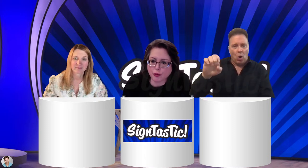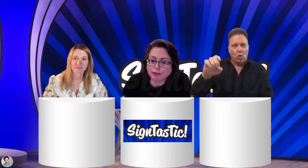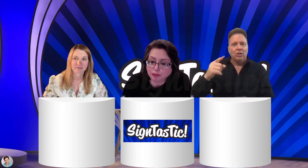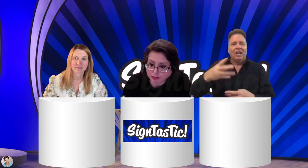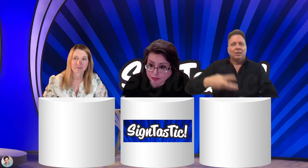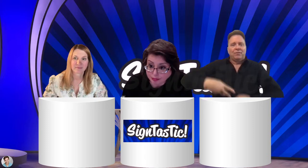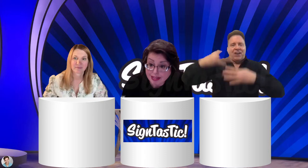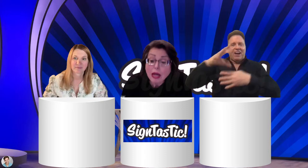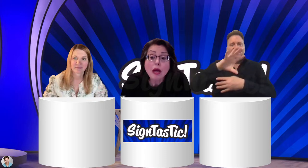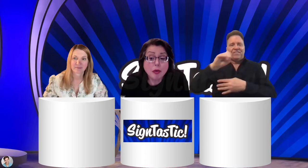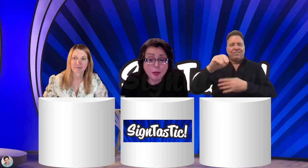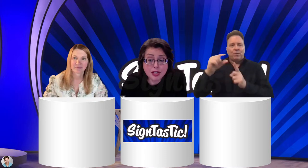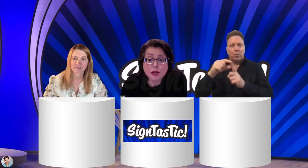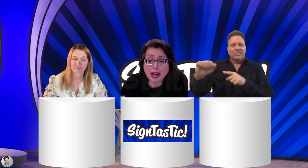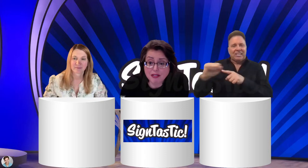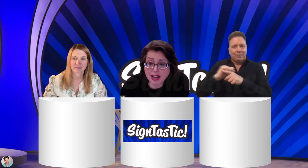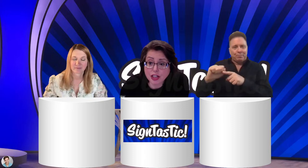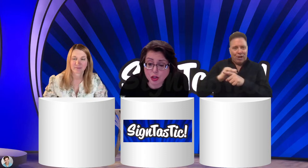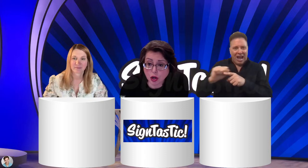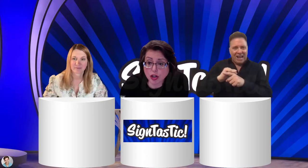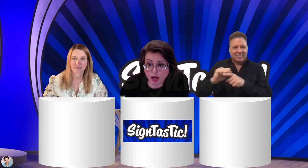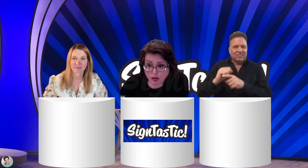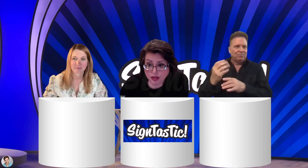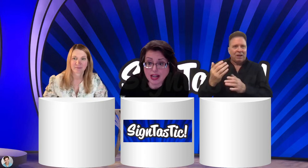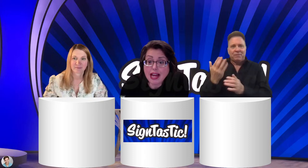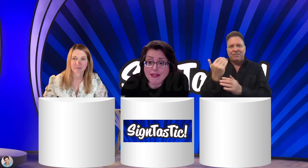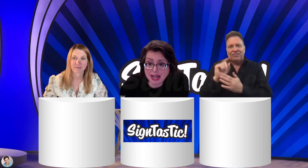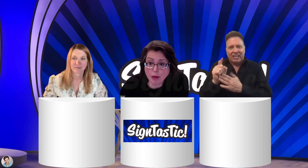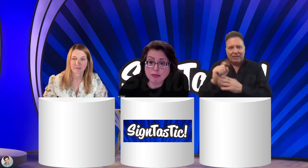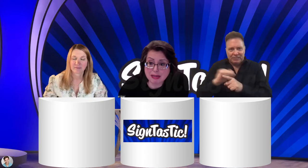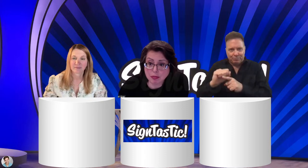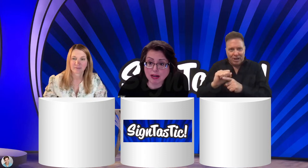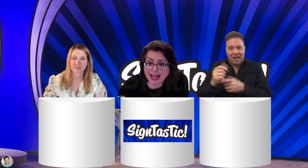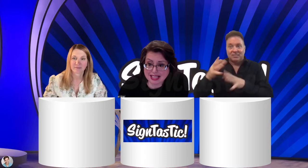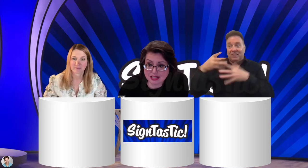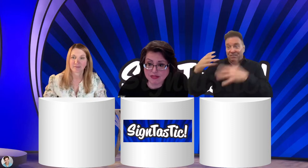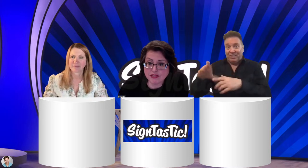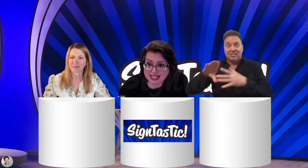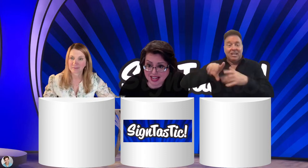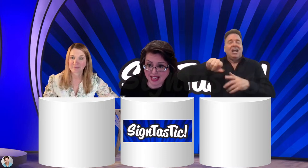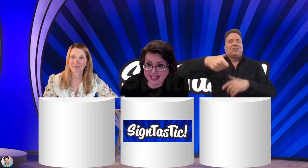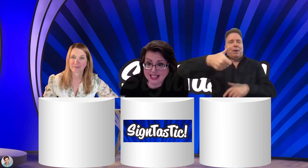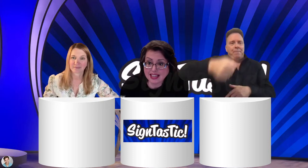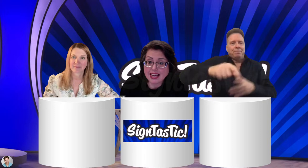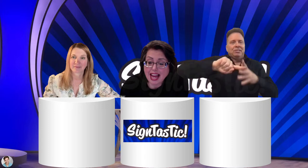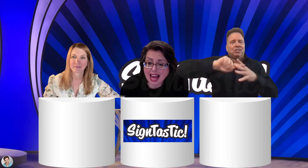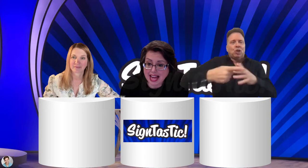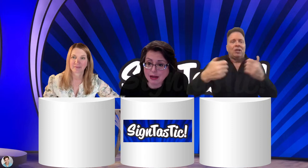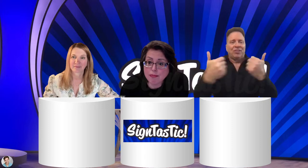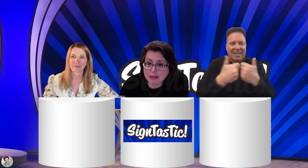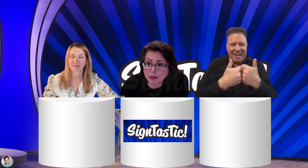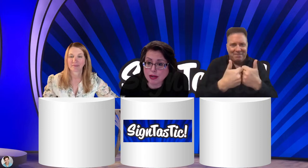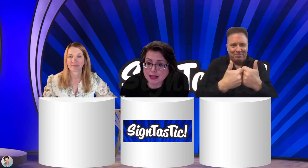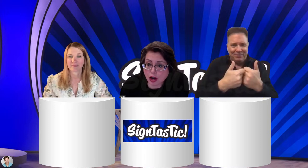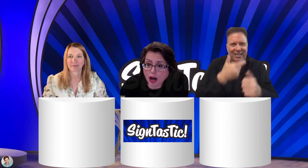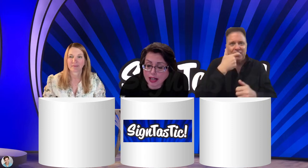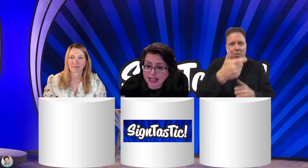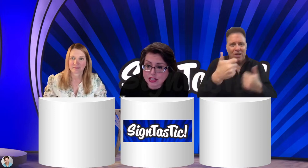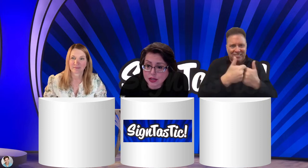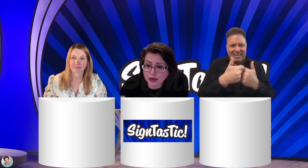but we do have that QR code that helps people practice the 50 signs. And people in the audience who are